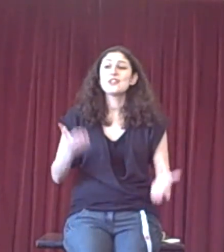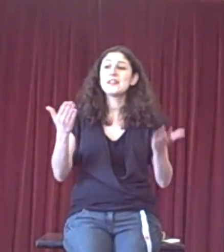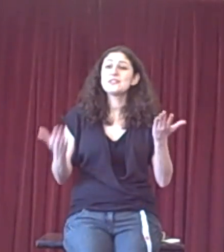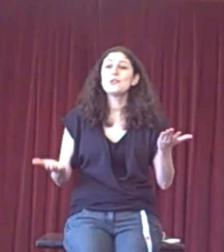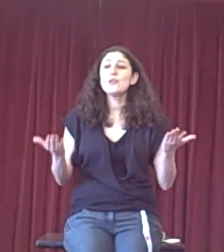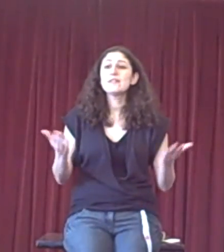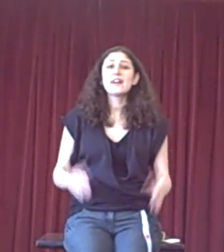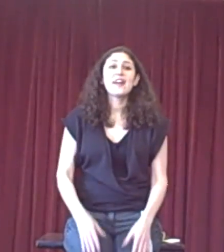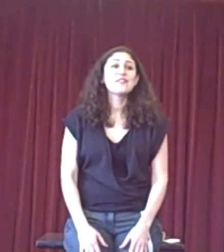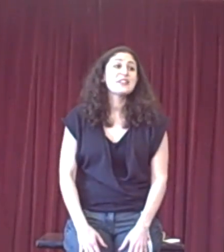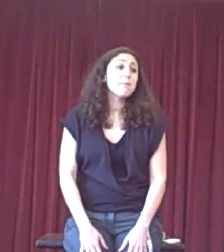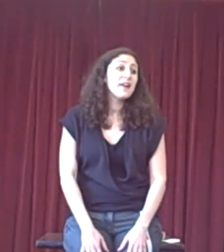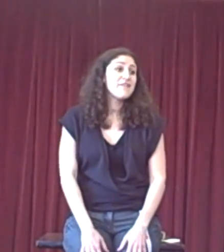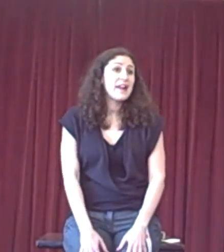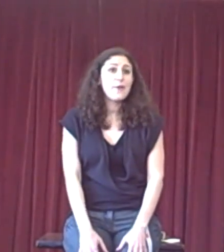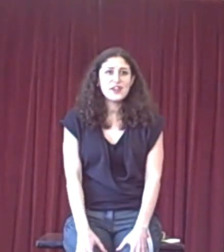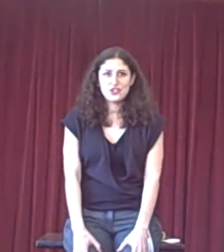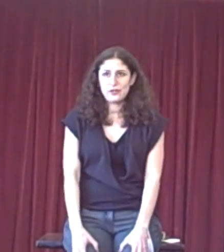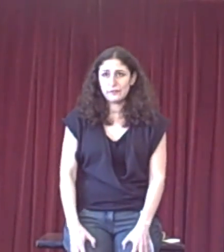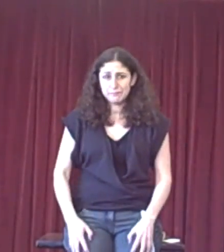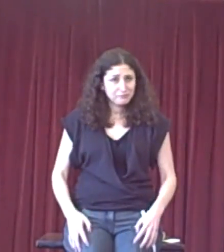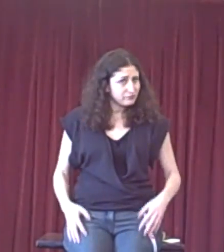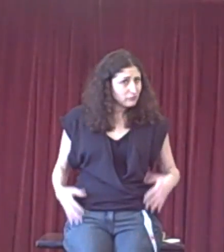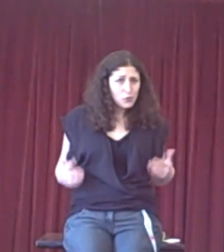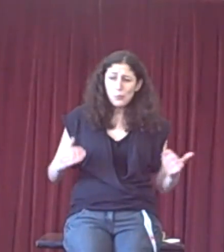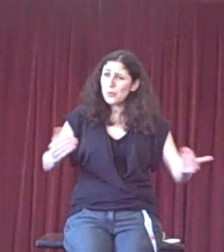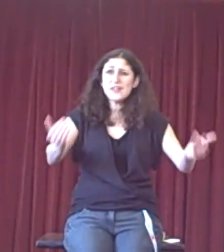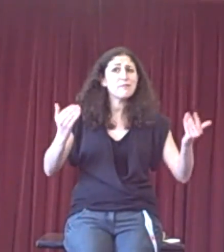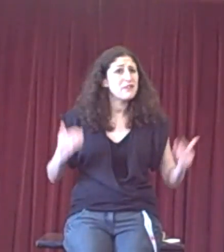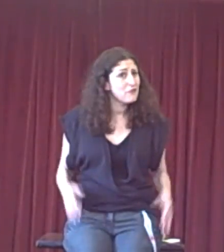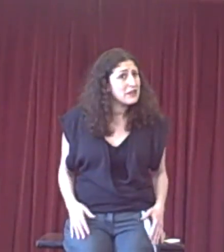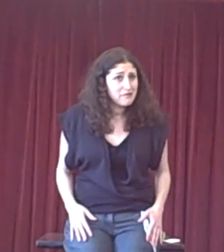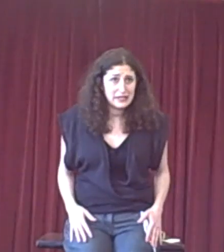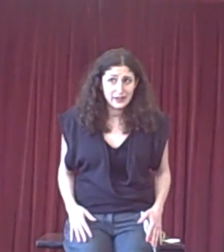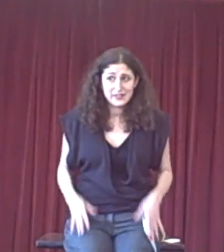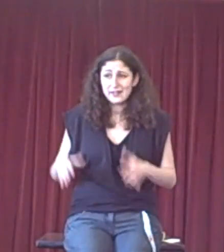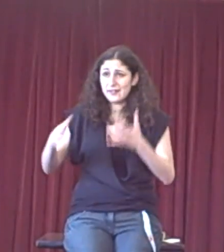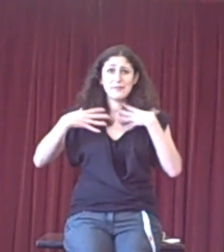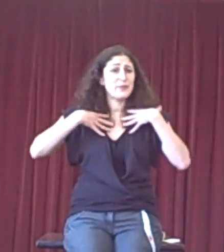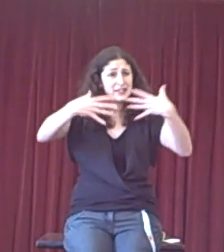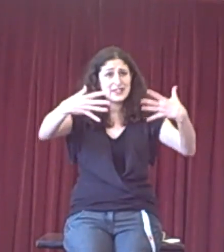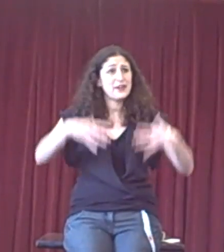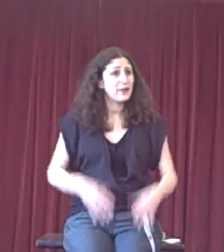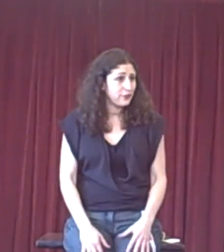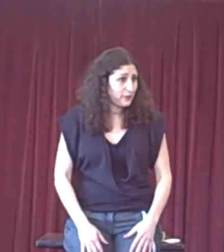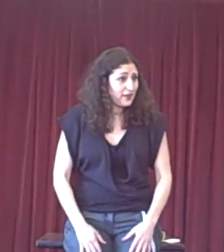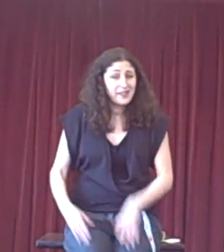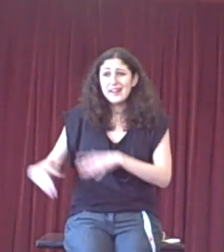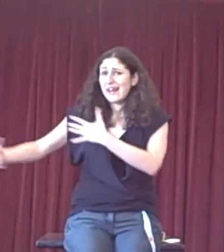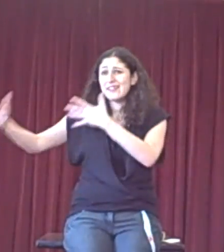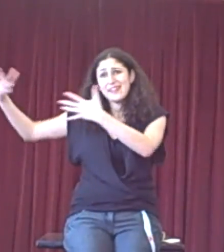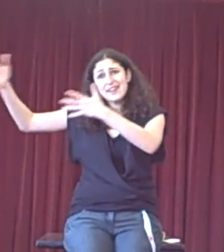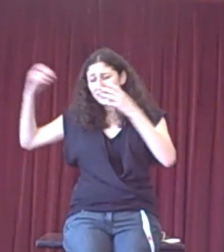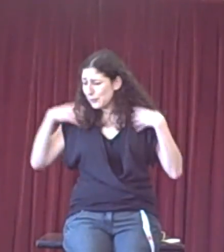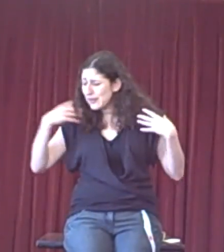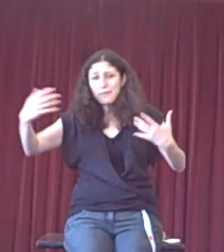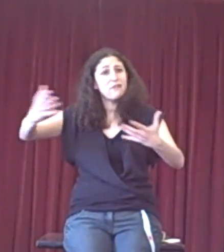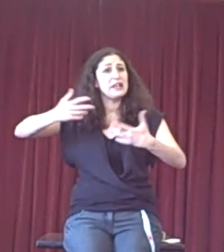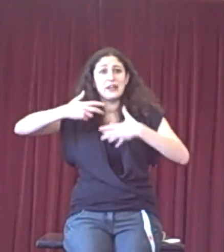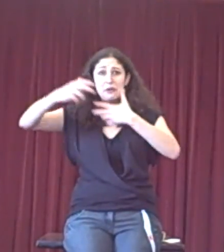so that it's not a kind of simple evaluation of, we've been really, really good, and we're going to tell you how good we are. And they say, we've been really good,